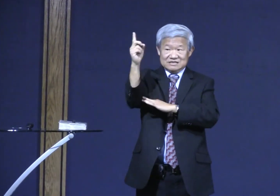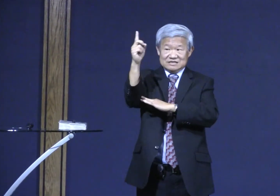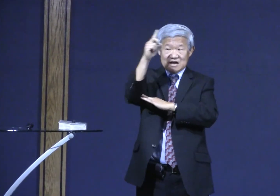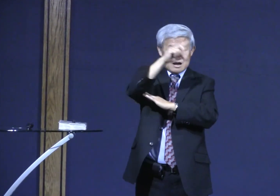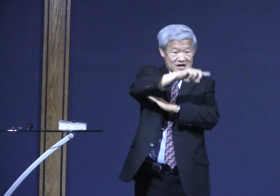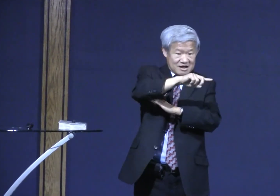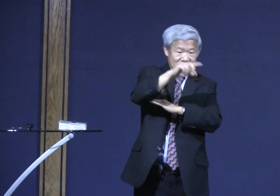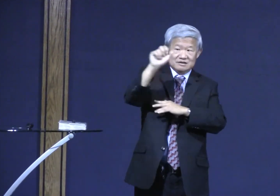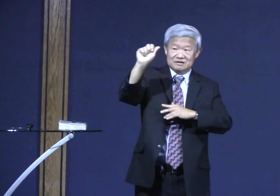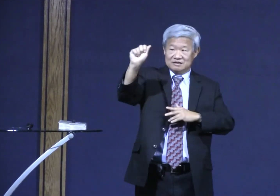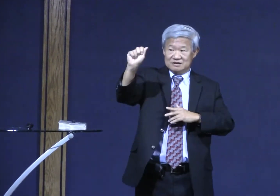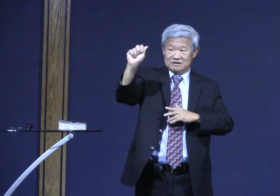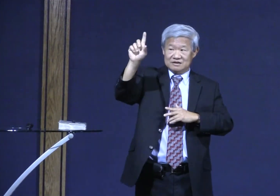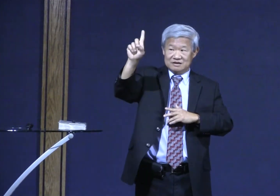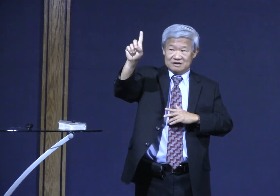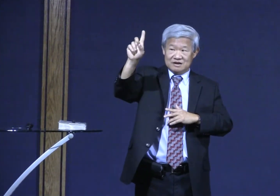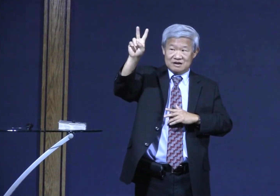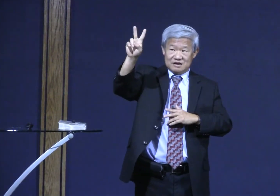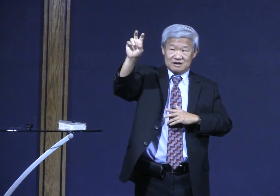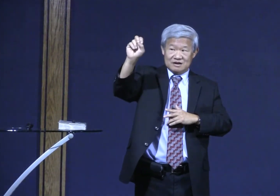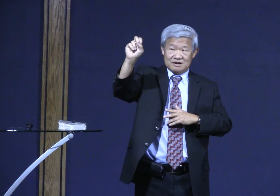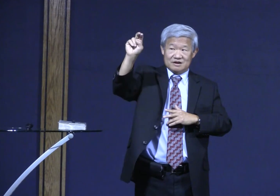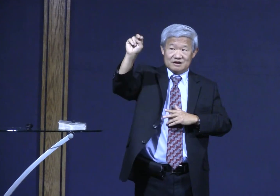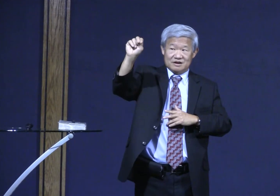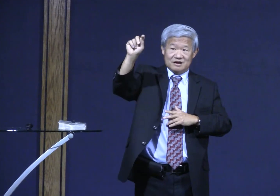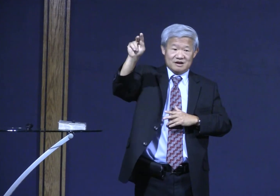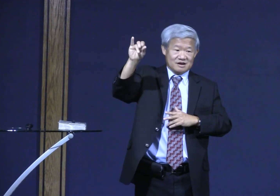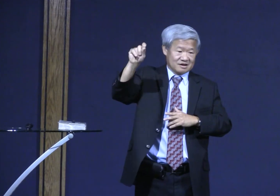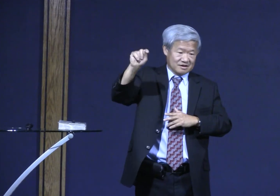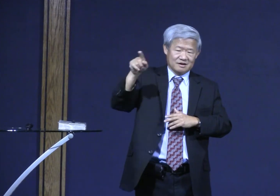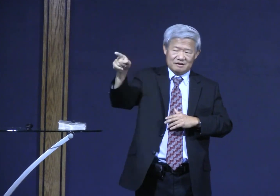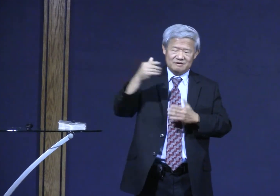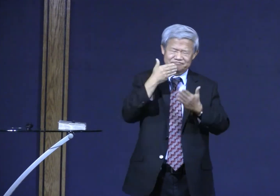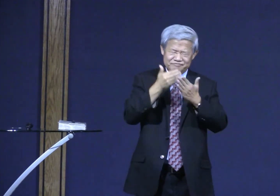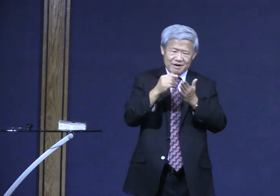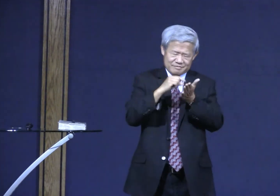a Seventh-day Adventist church.